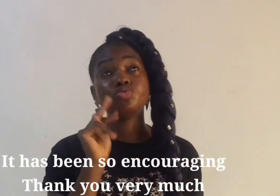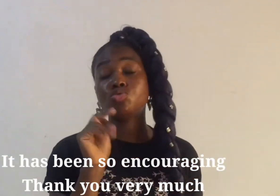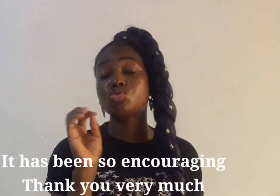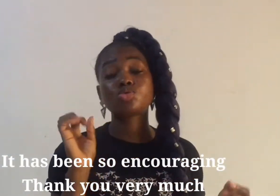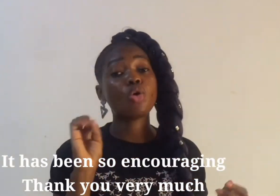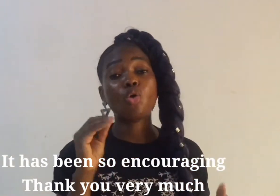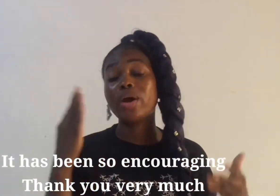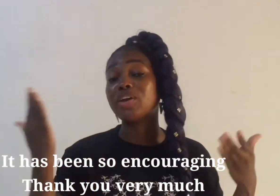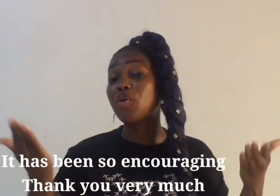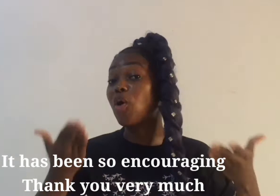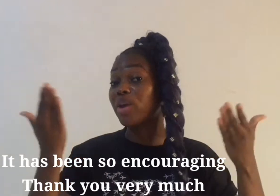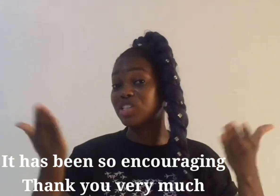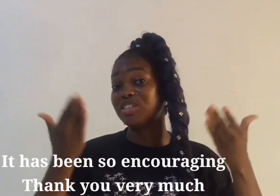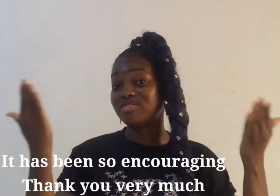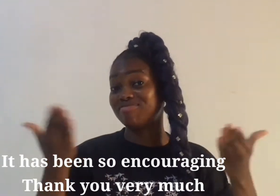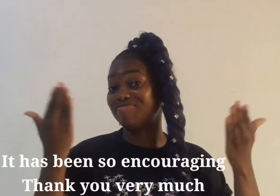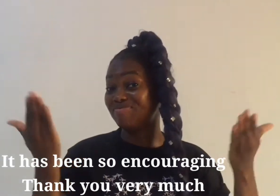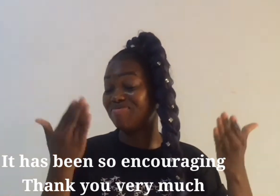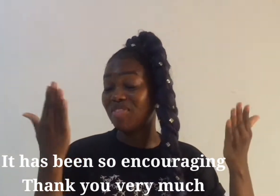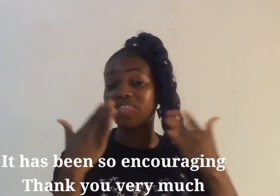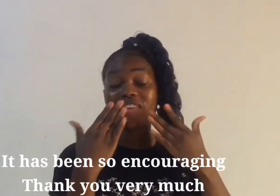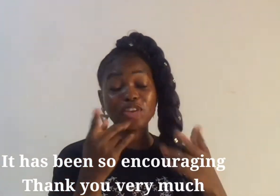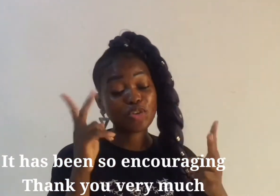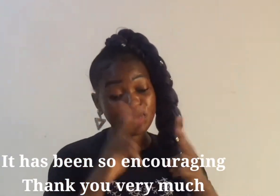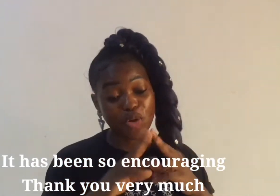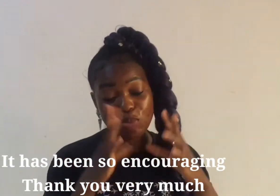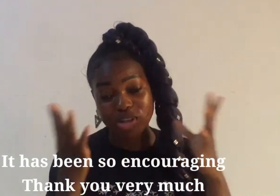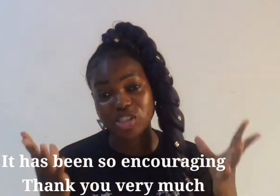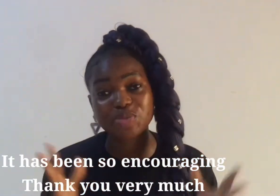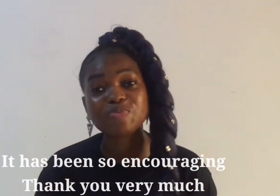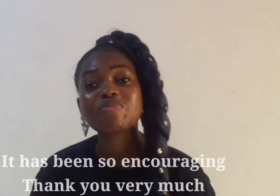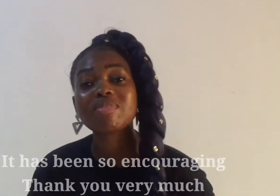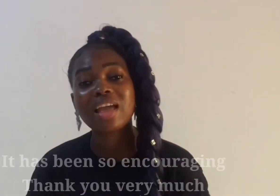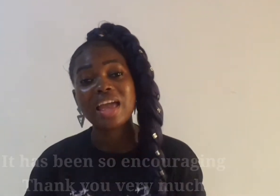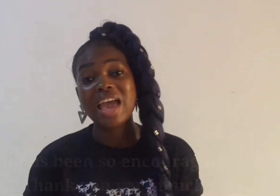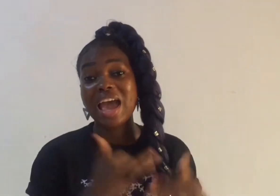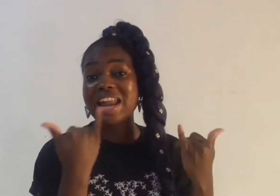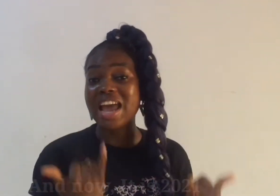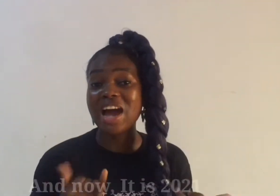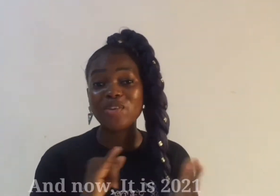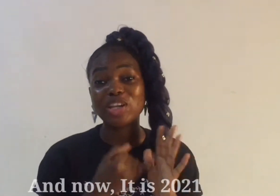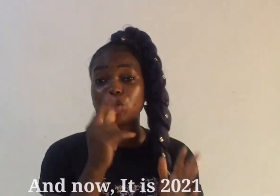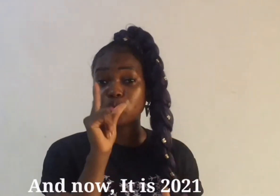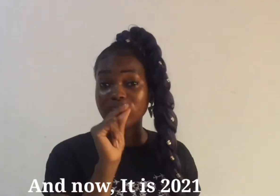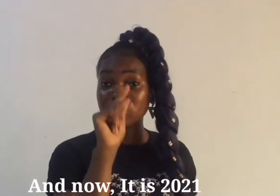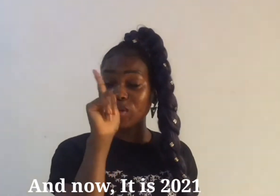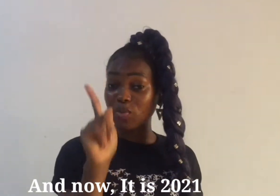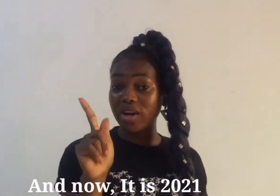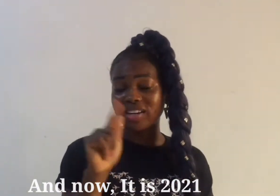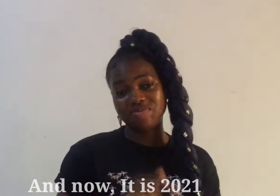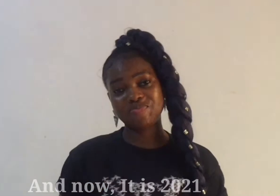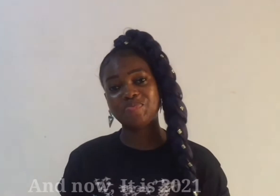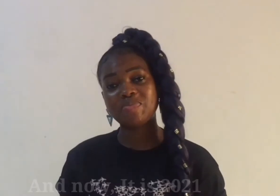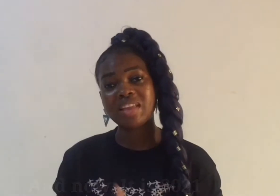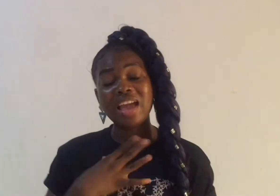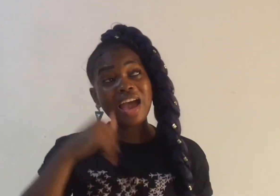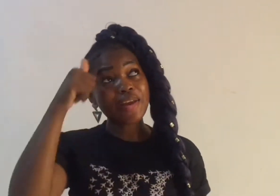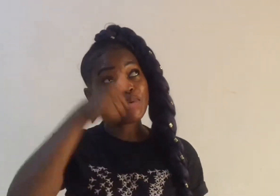so encouraging thank you very much and now it is 2021 and I